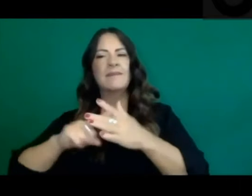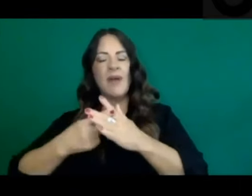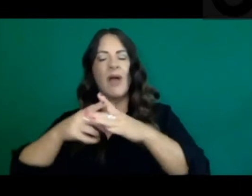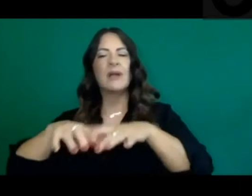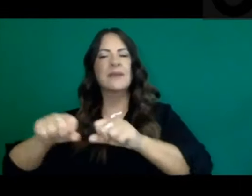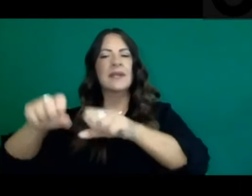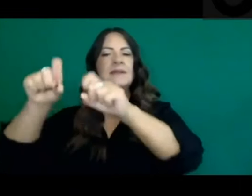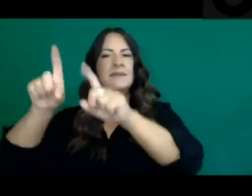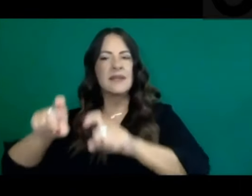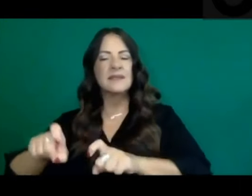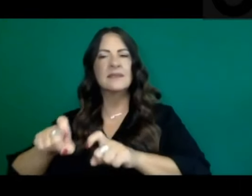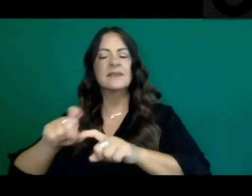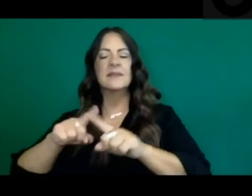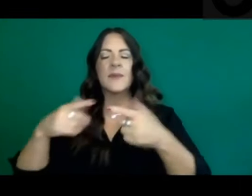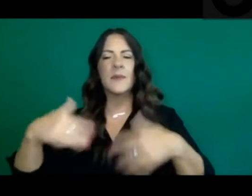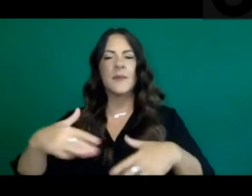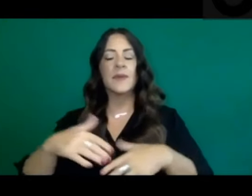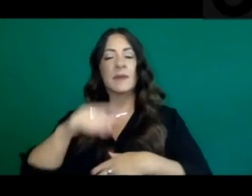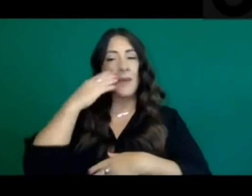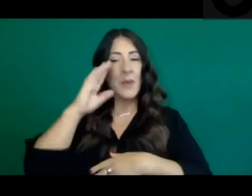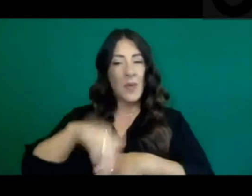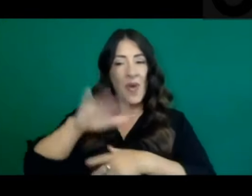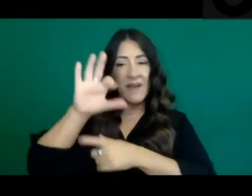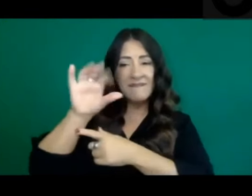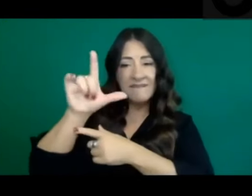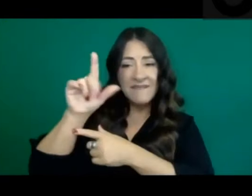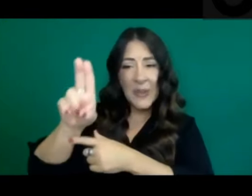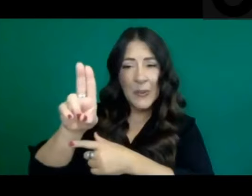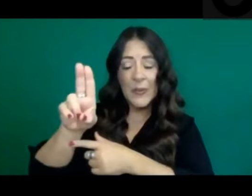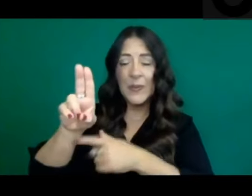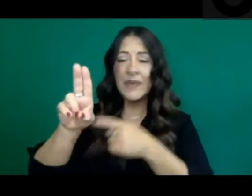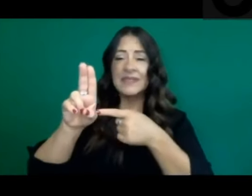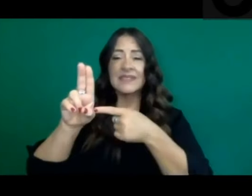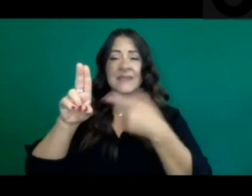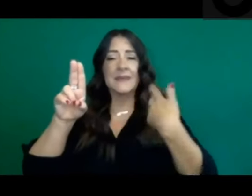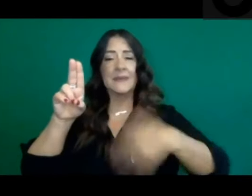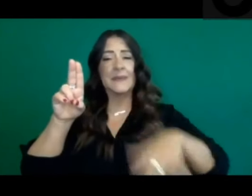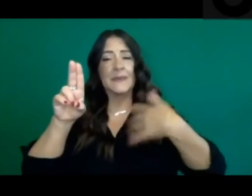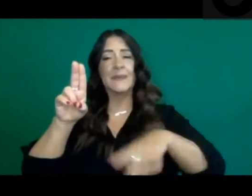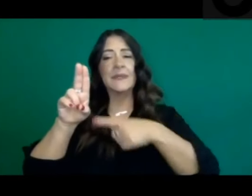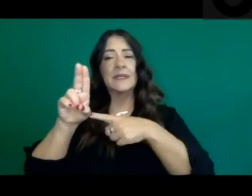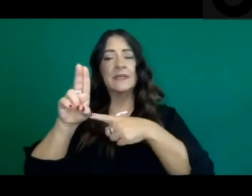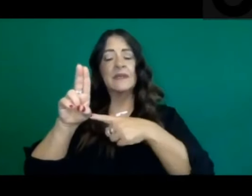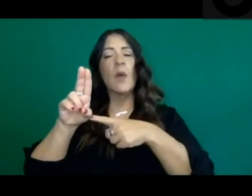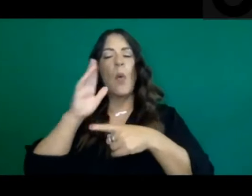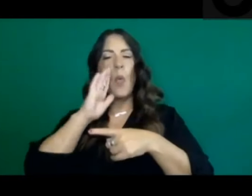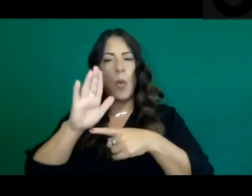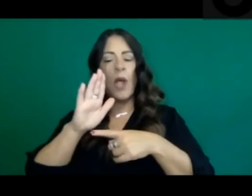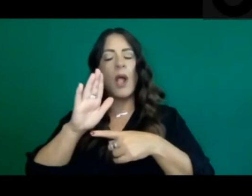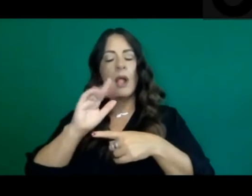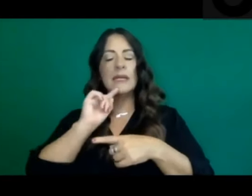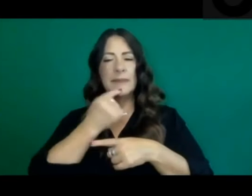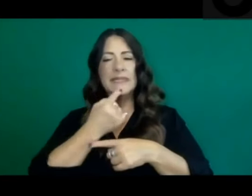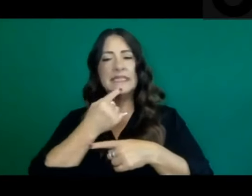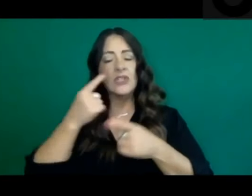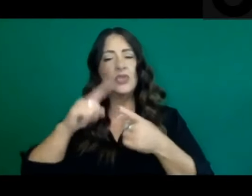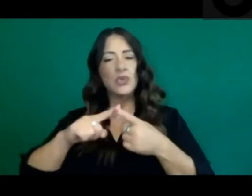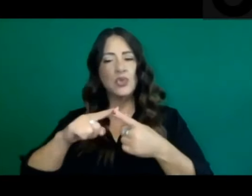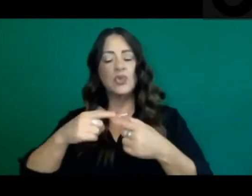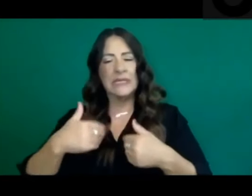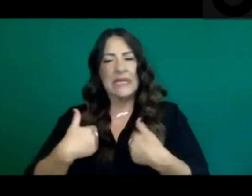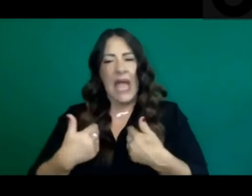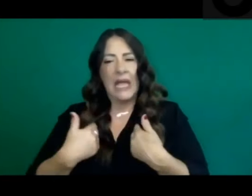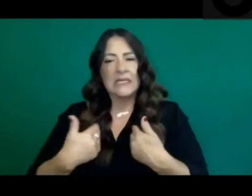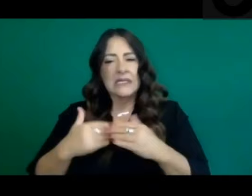is notorious for having a grave impact on our youngest Californians, you know, infants,